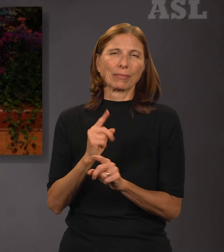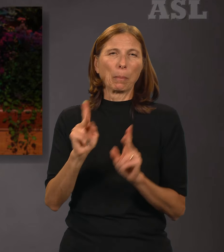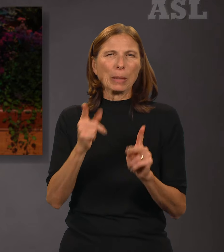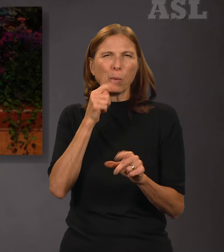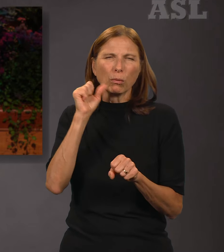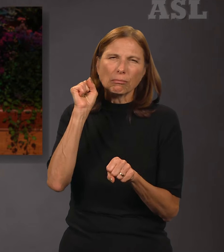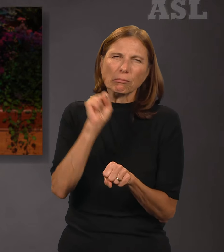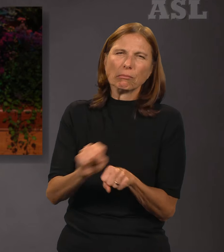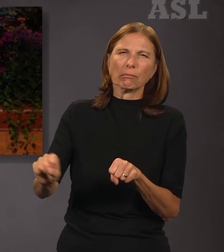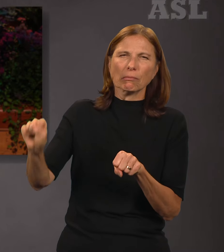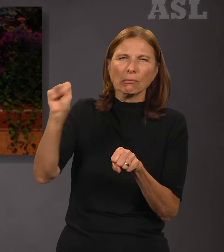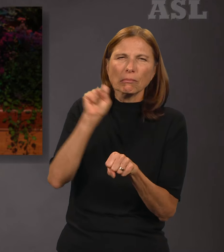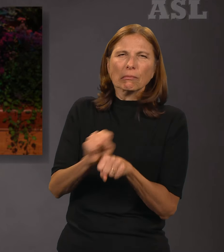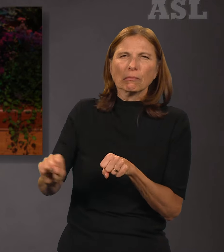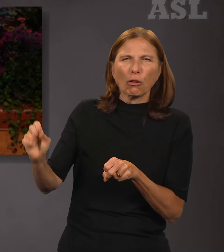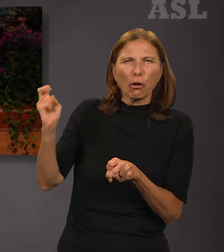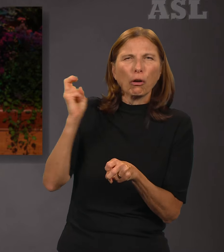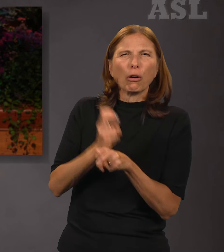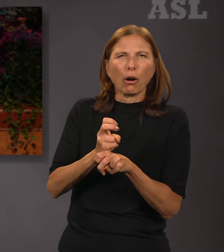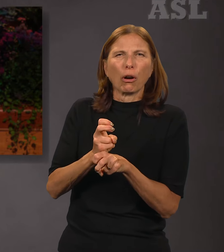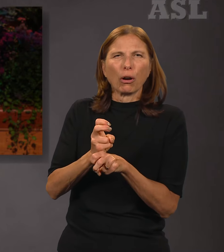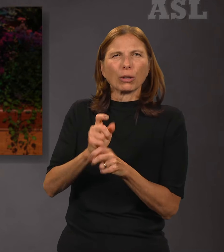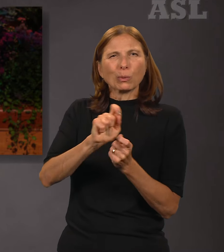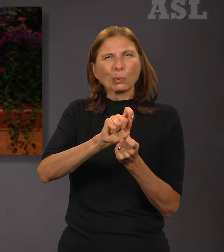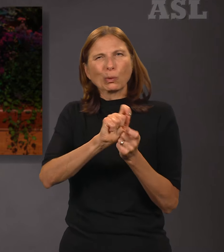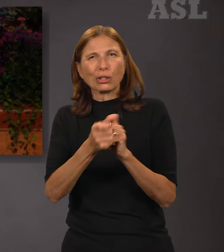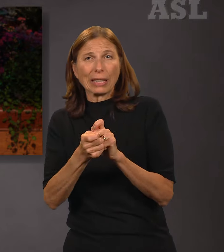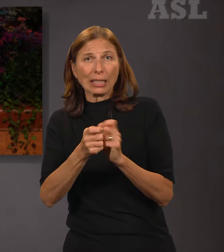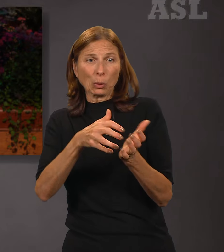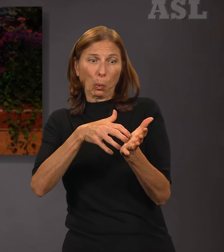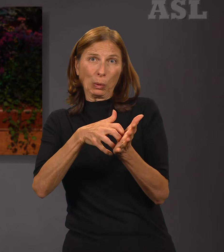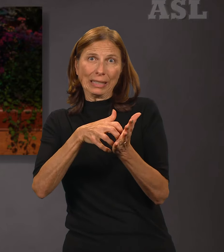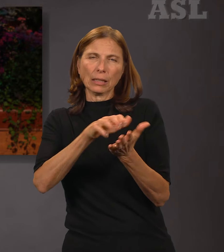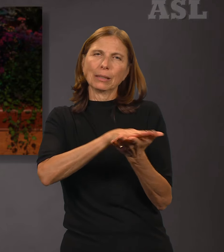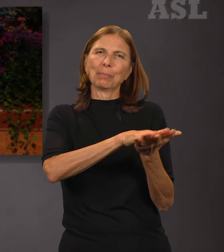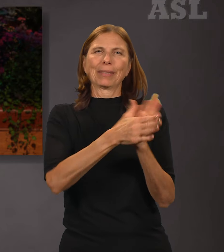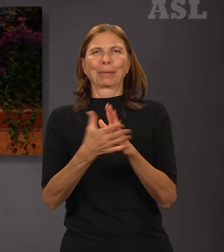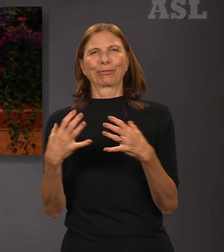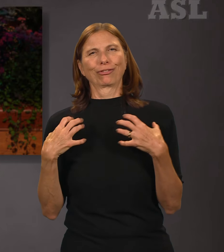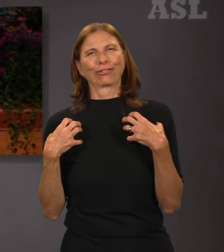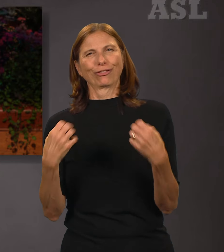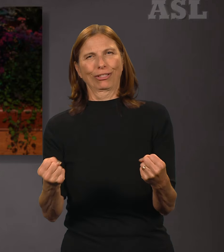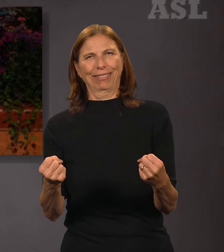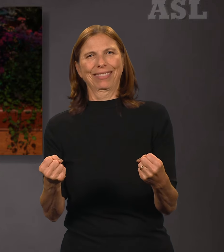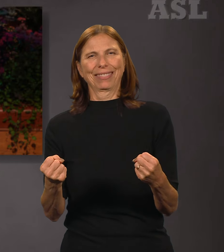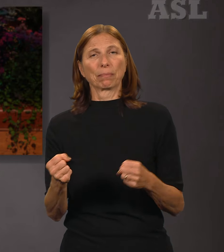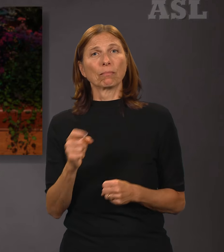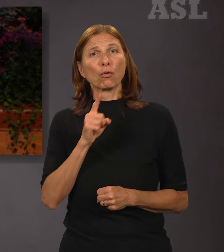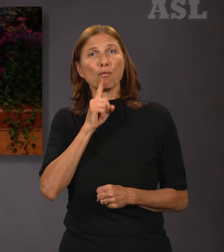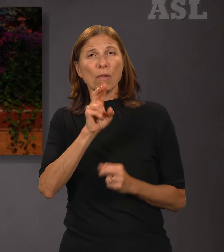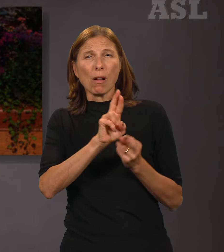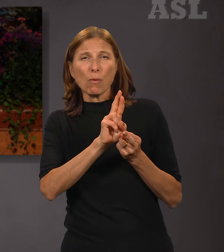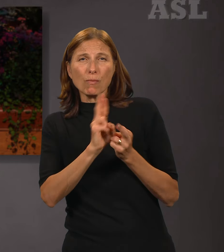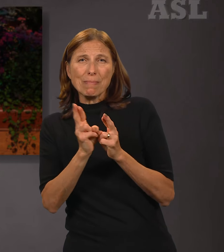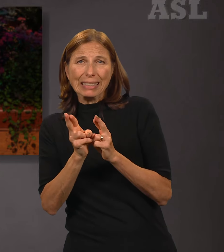to replace weakness with strength. Real repentance, real change may require repeated attempts,